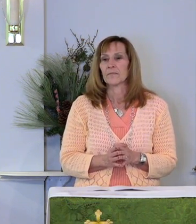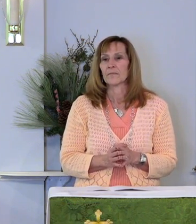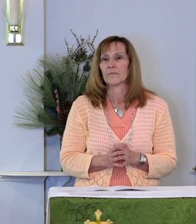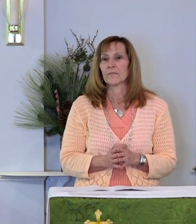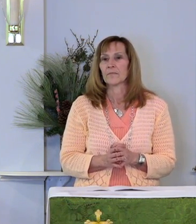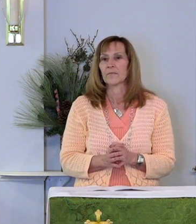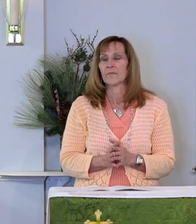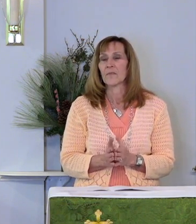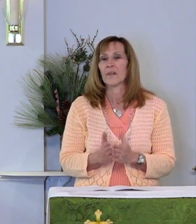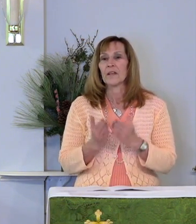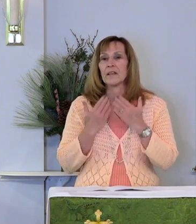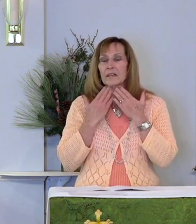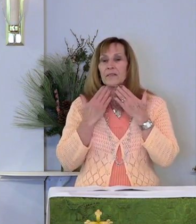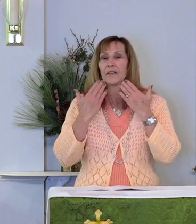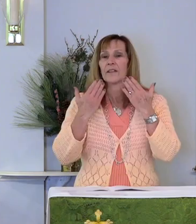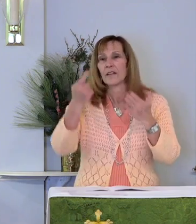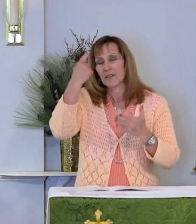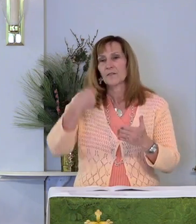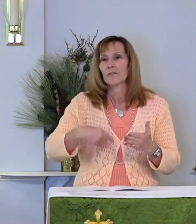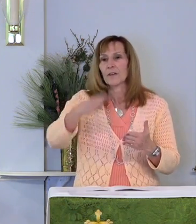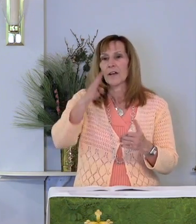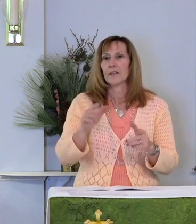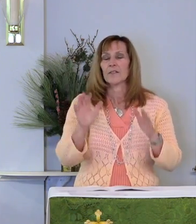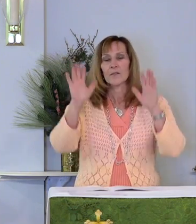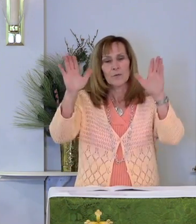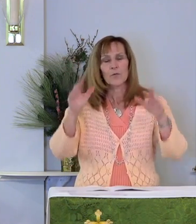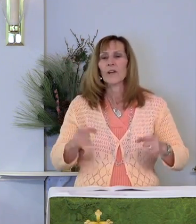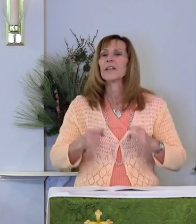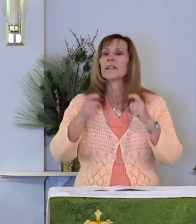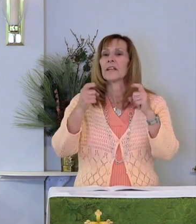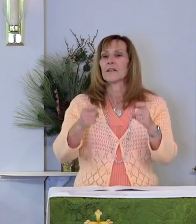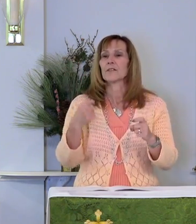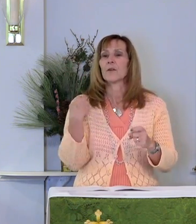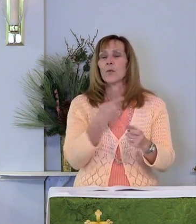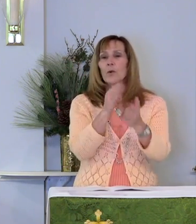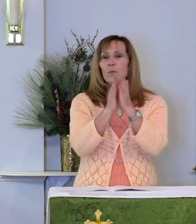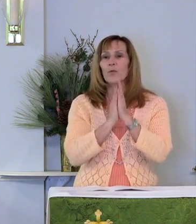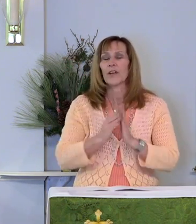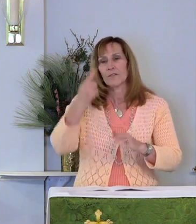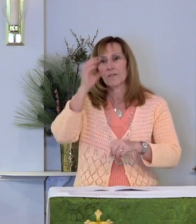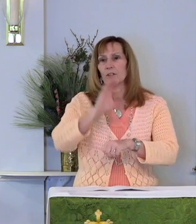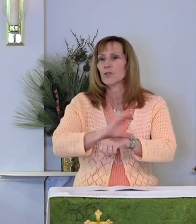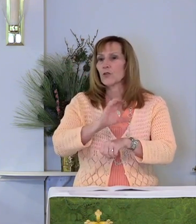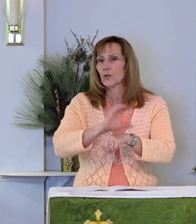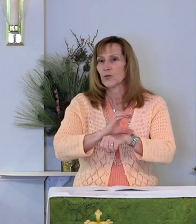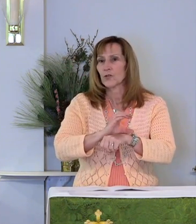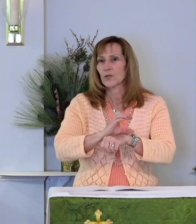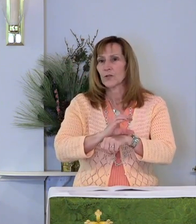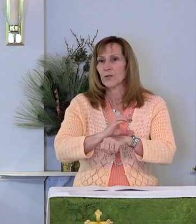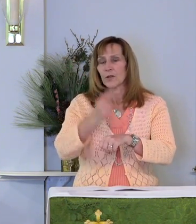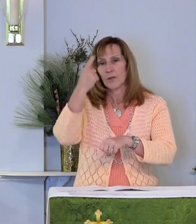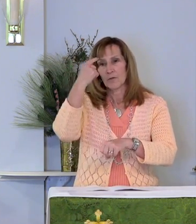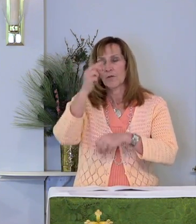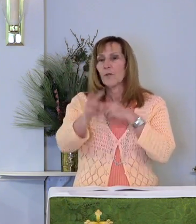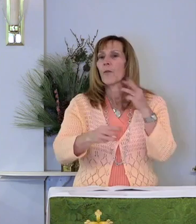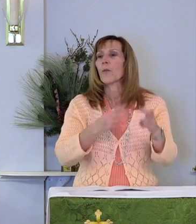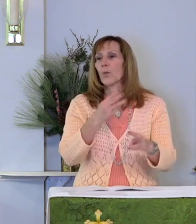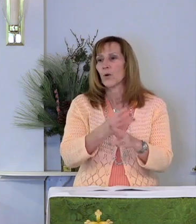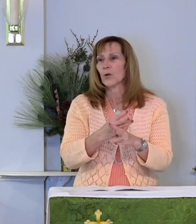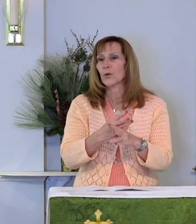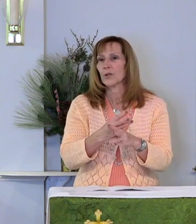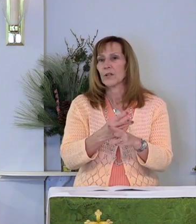giving thanks for God's great gifts, we pray for the church, the world,